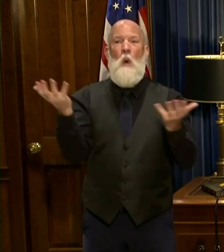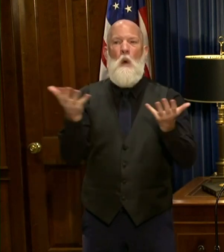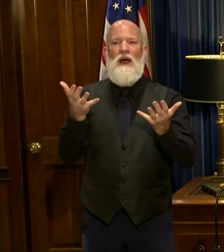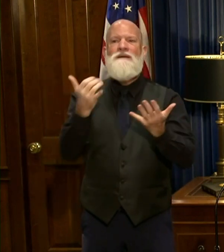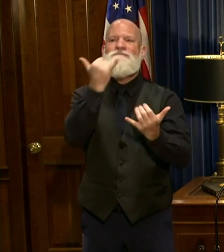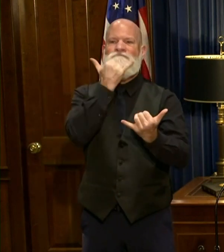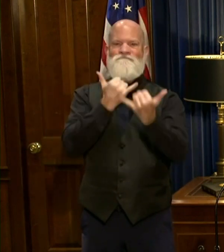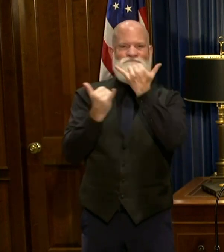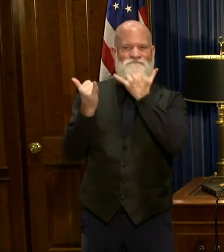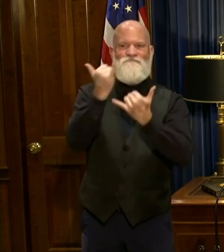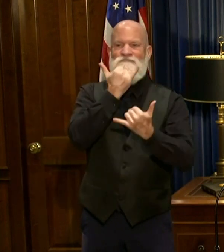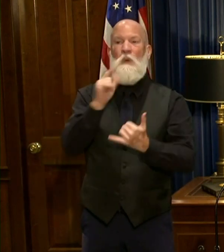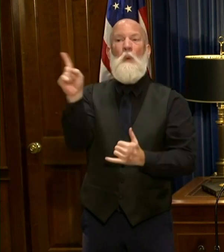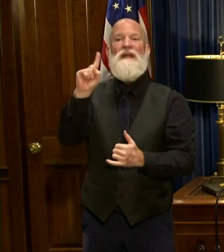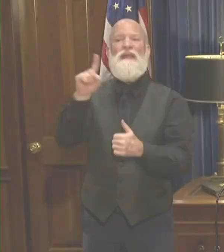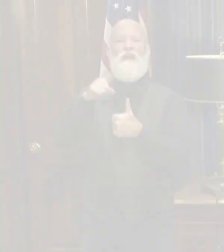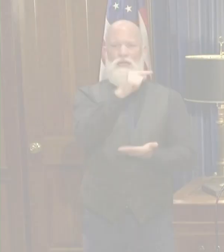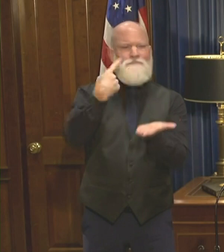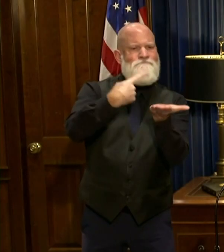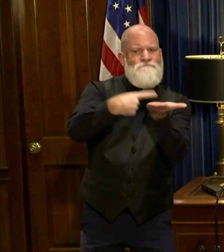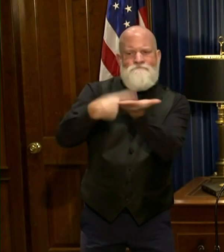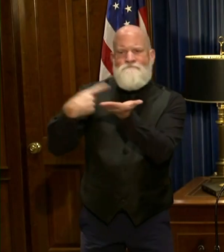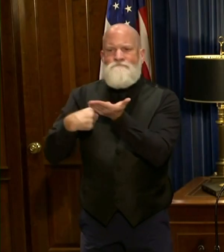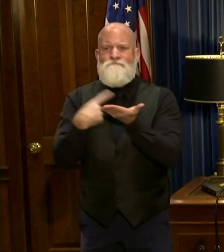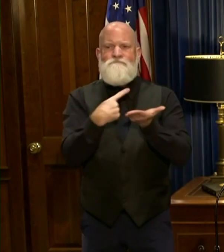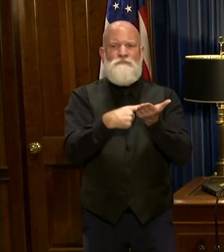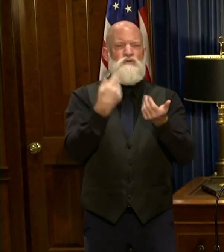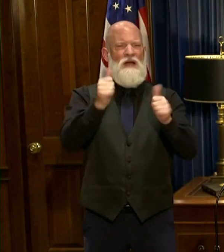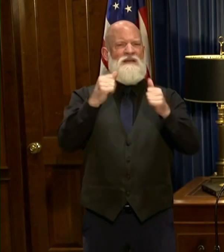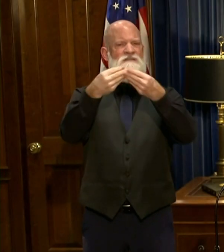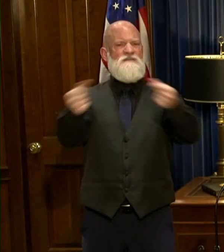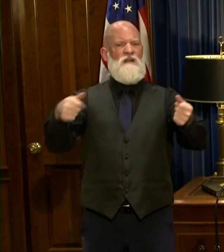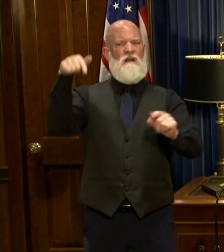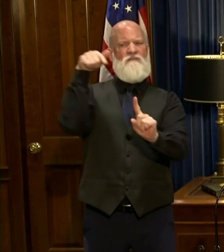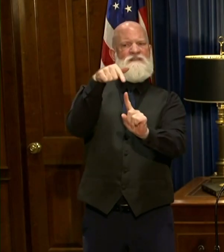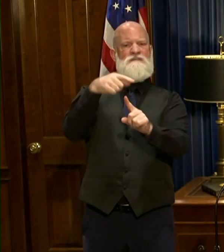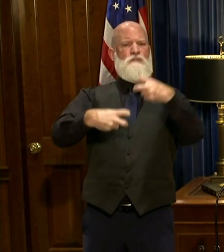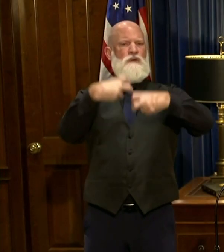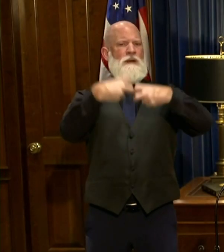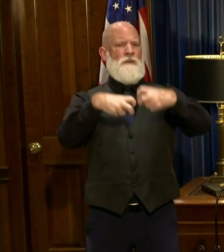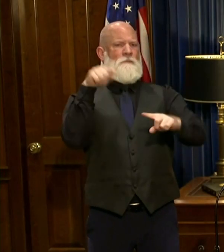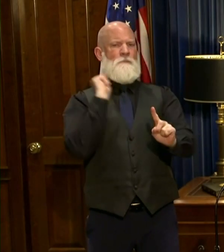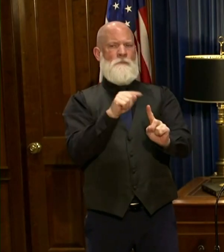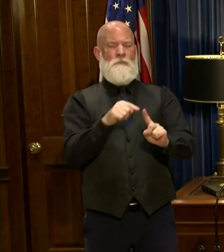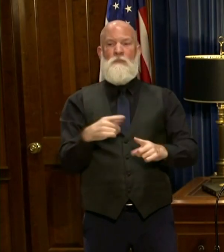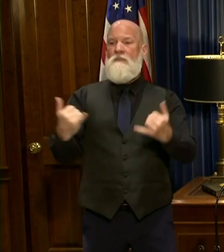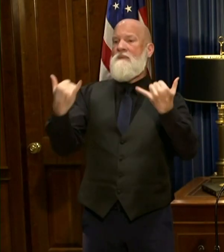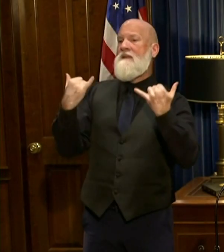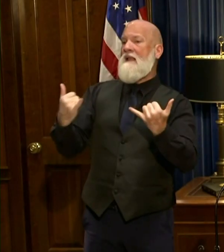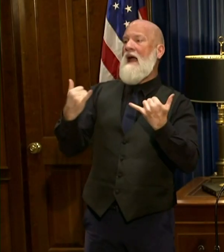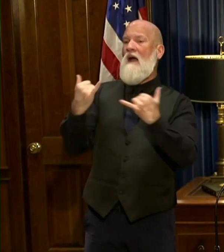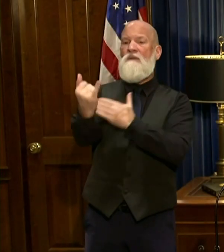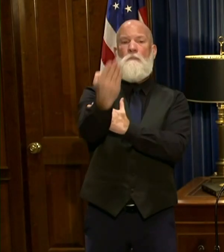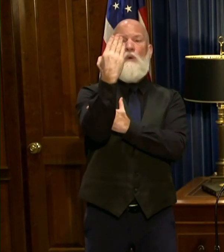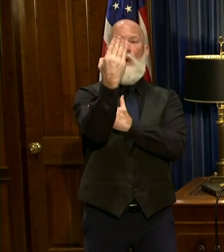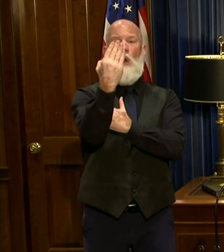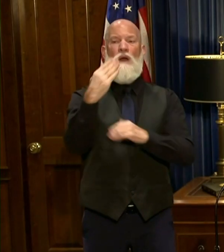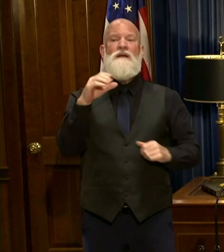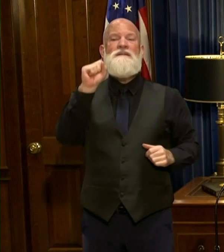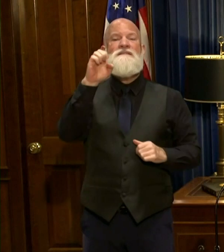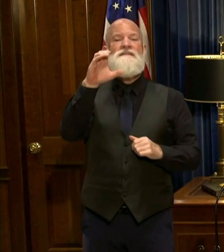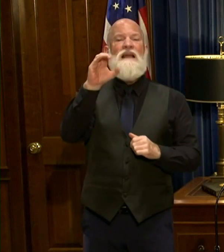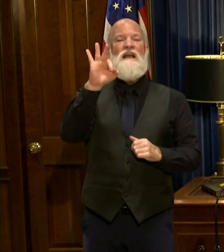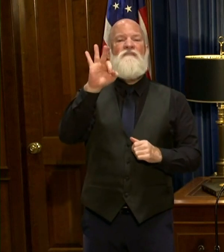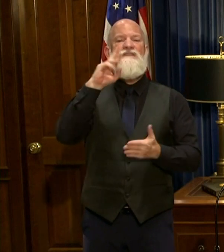Fayette, Douglas, and Walton. Earlier today, Secretary Raffensperger presented the certified results